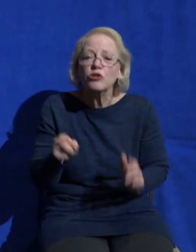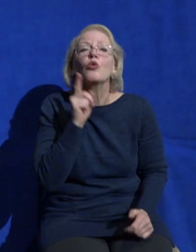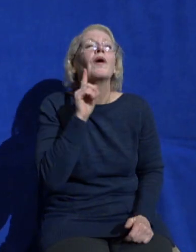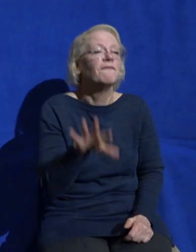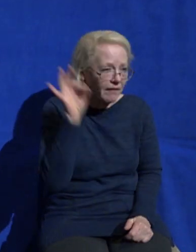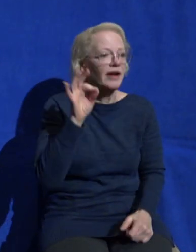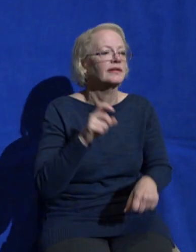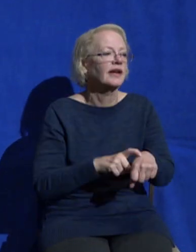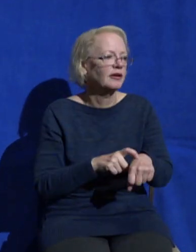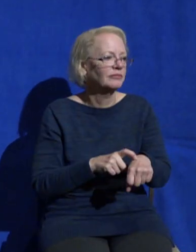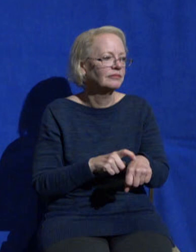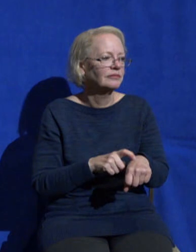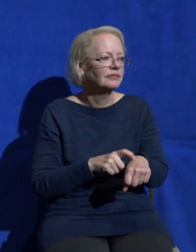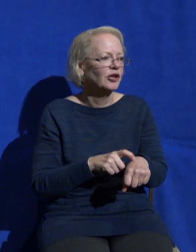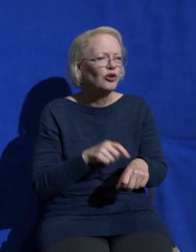but you take up God's invitation